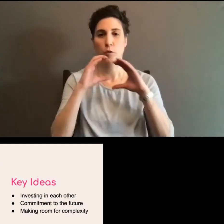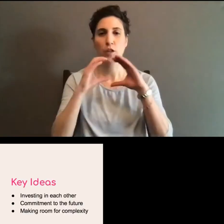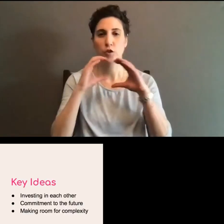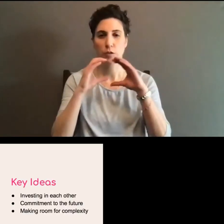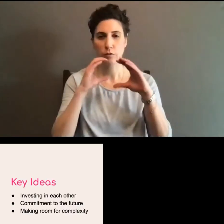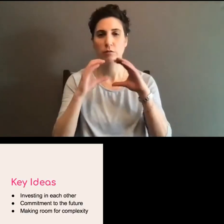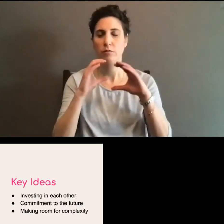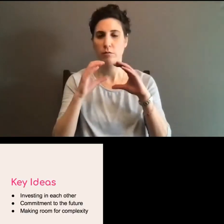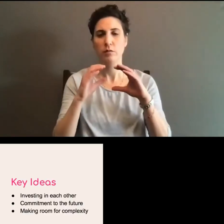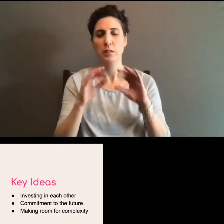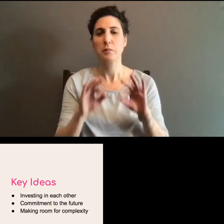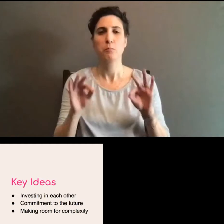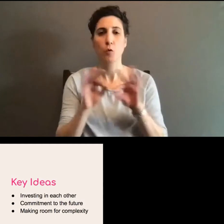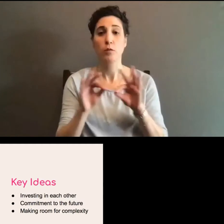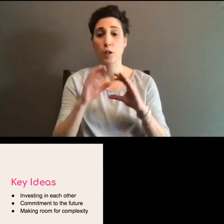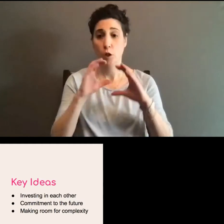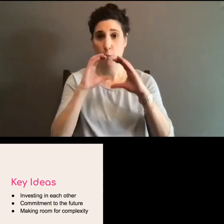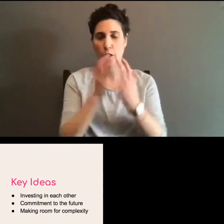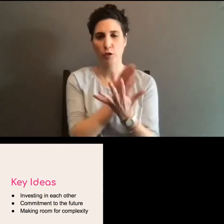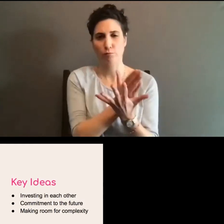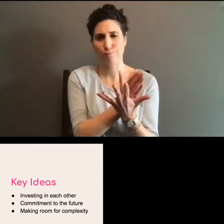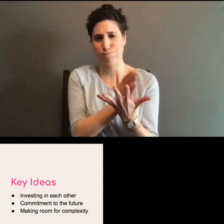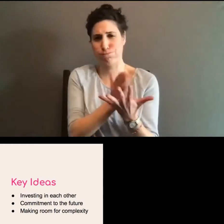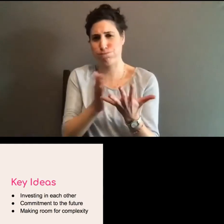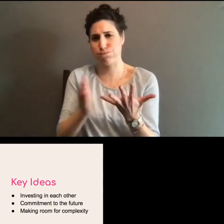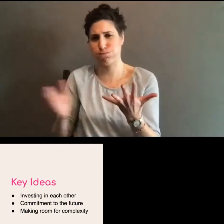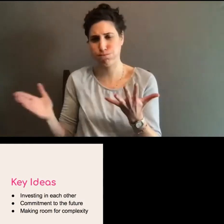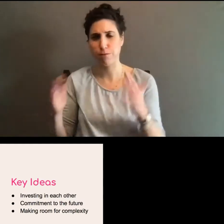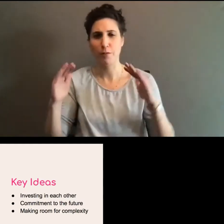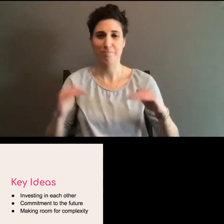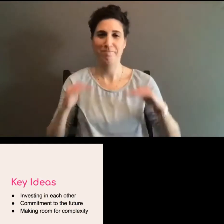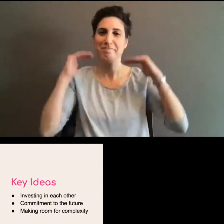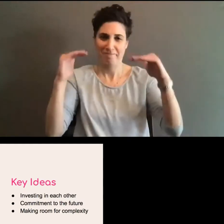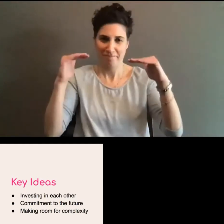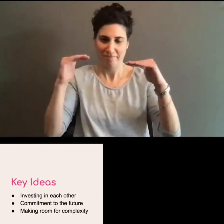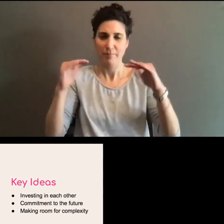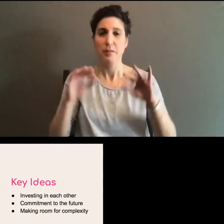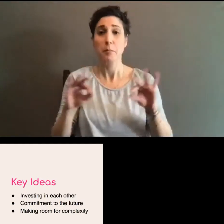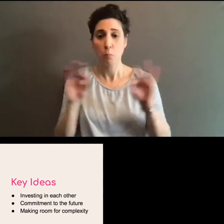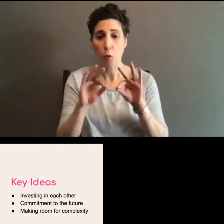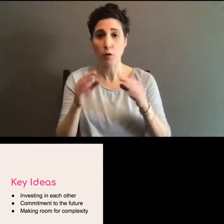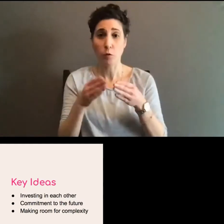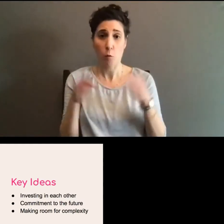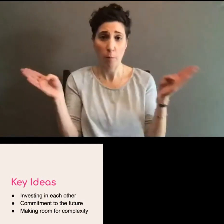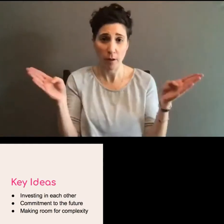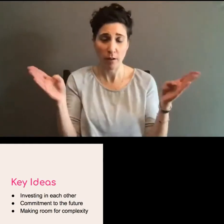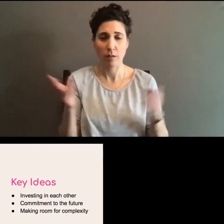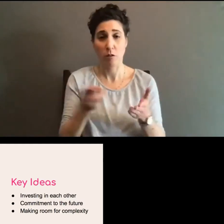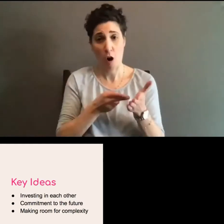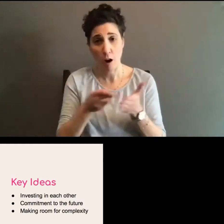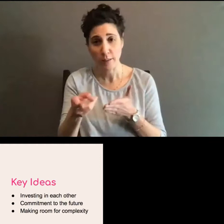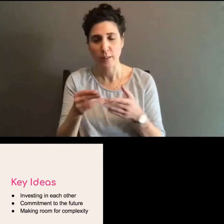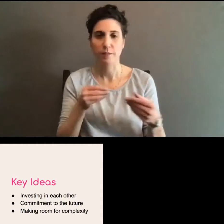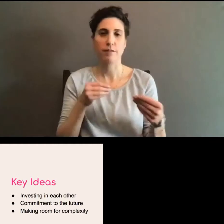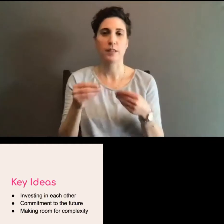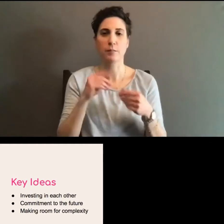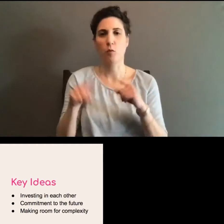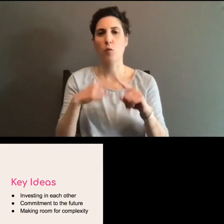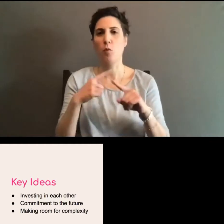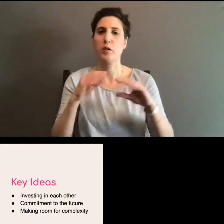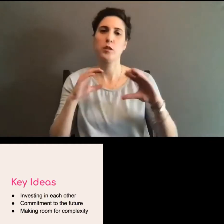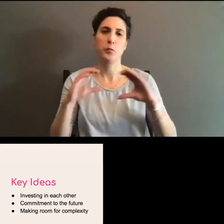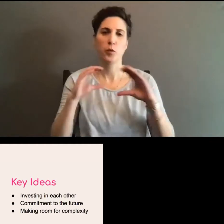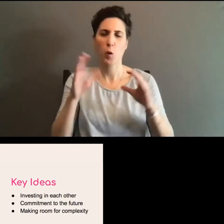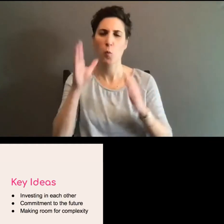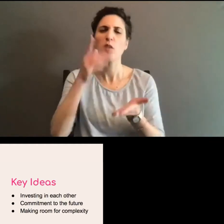on different forms of communication you uphold. Uh, but most of all, being open and honest and flexible, we'll talk a little bit